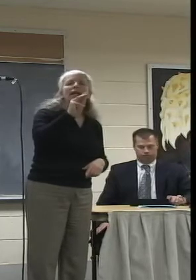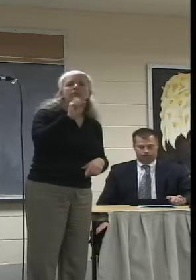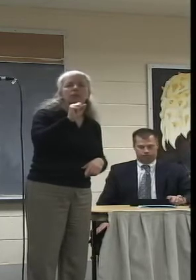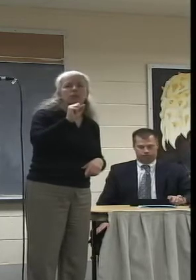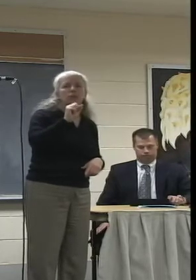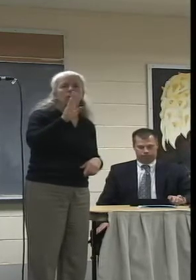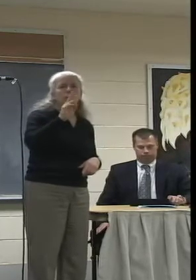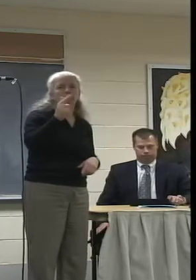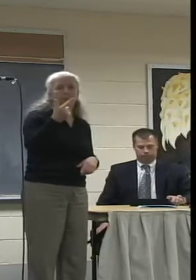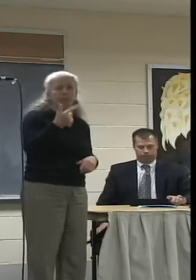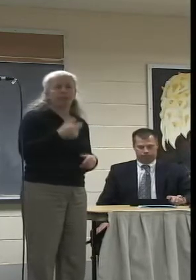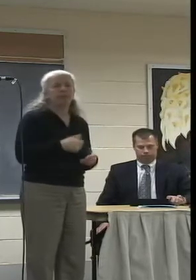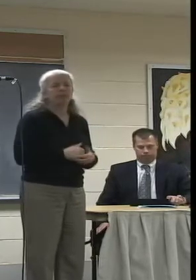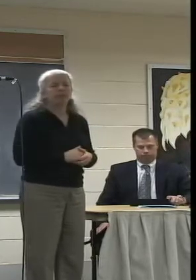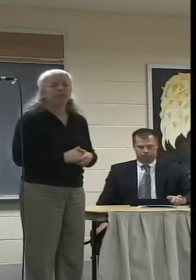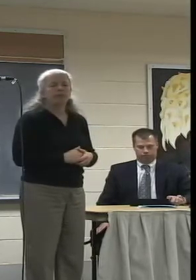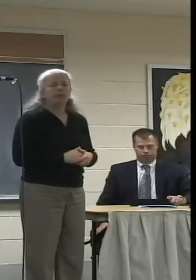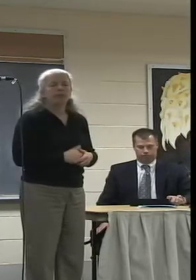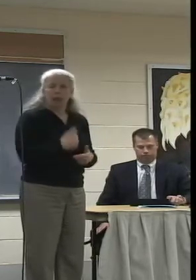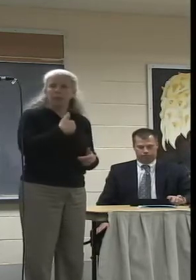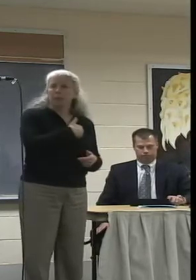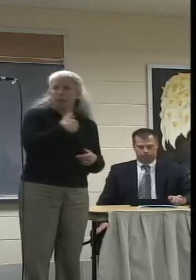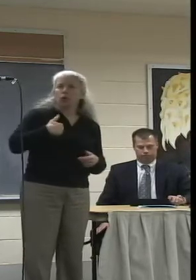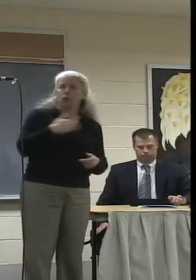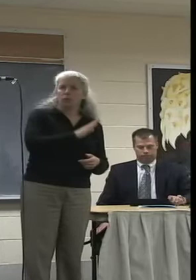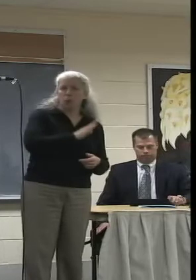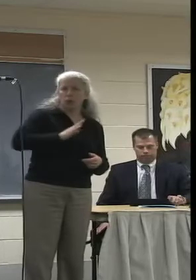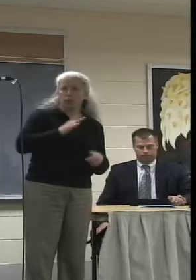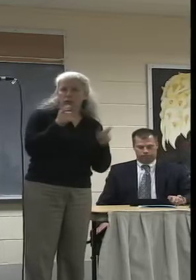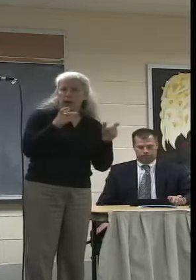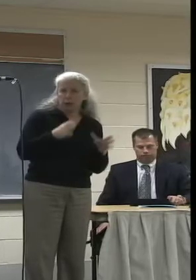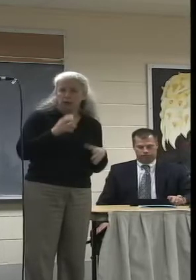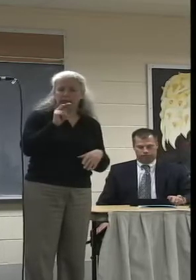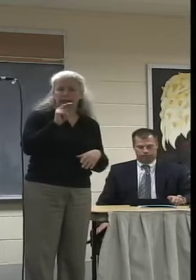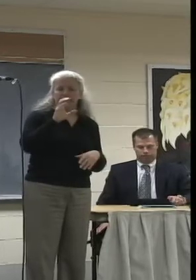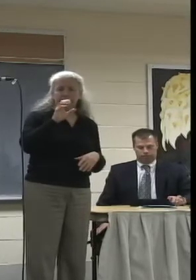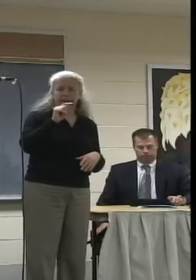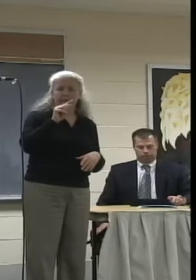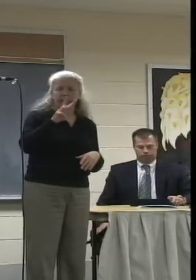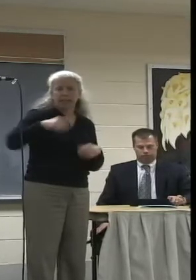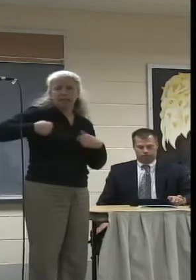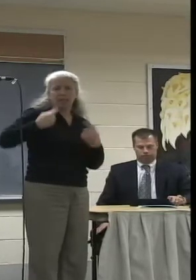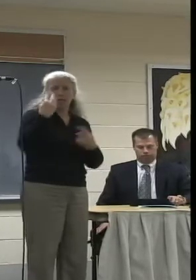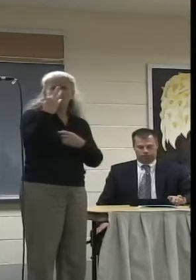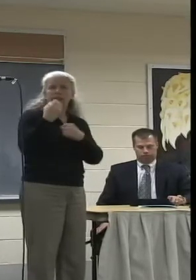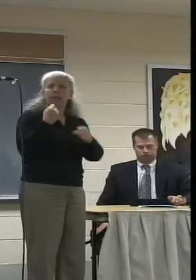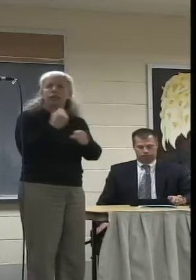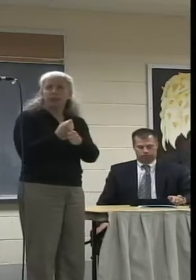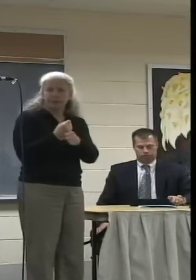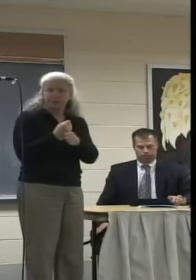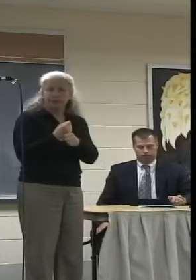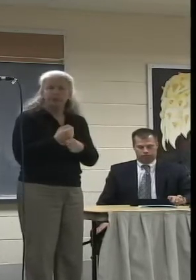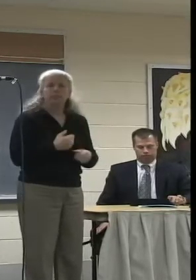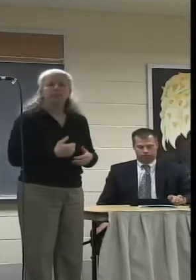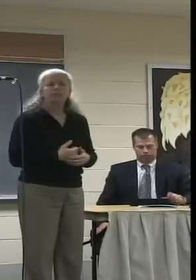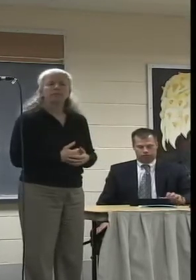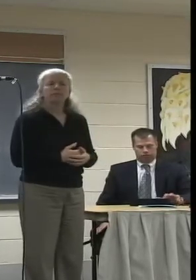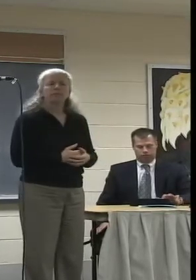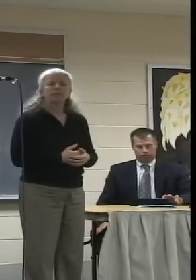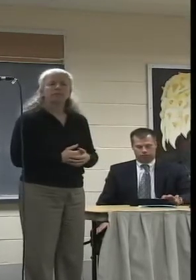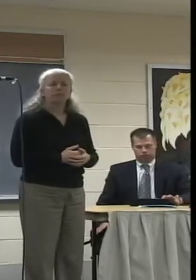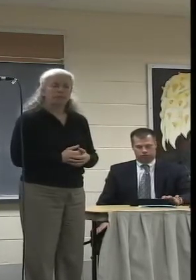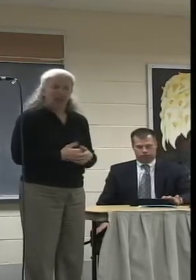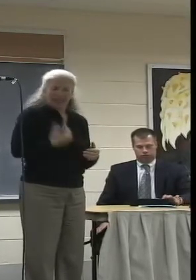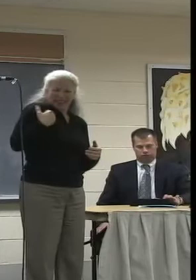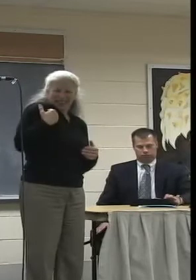And I'm a member of the board of directors of NCTV for the past four years. Before this fall,